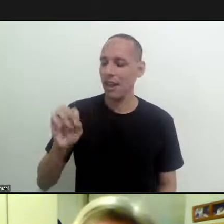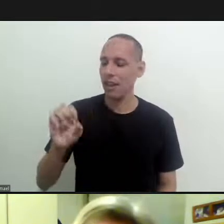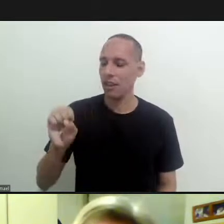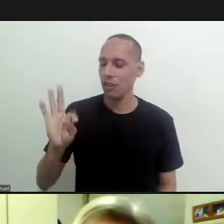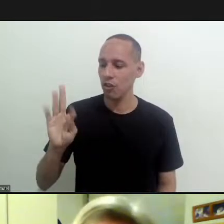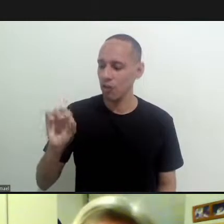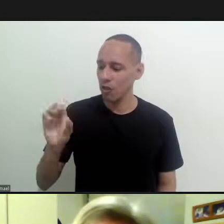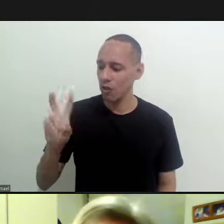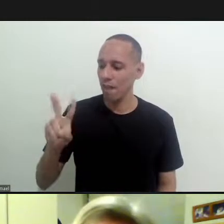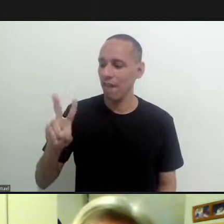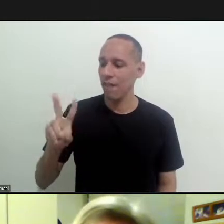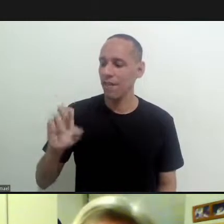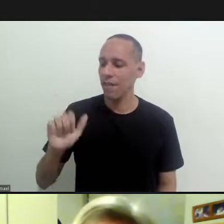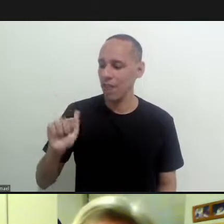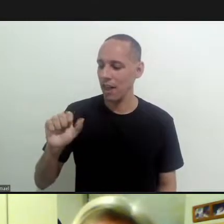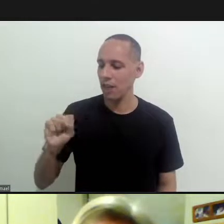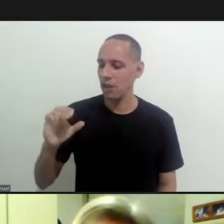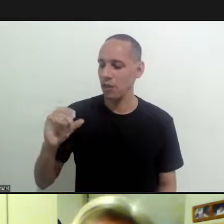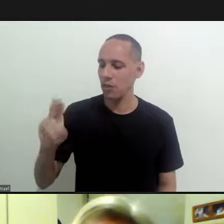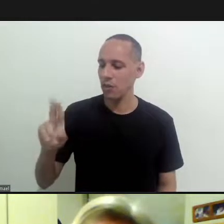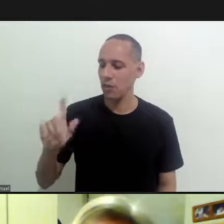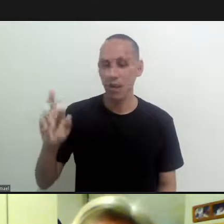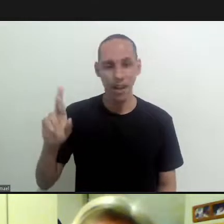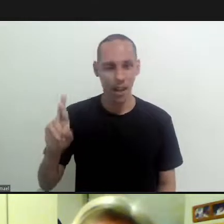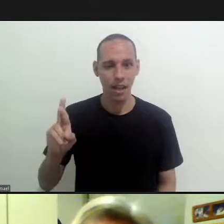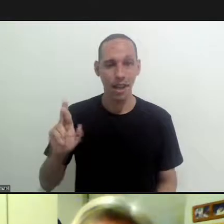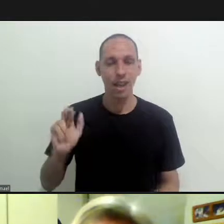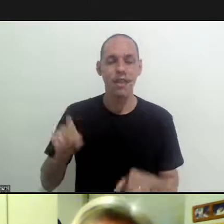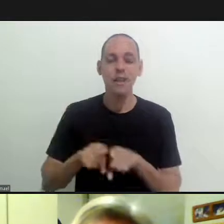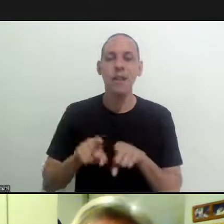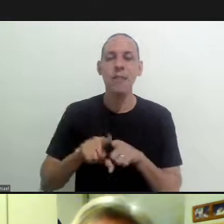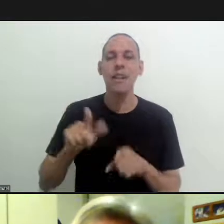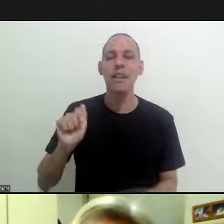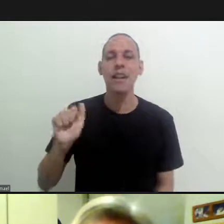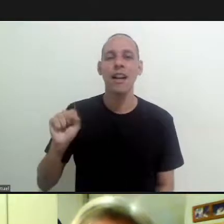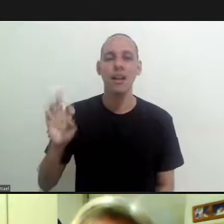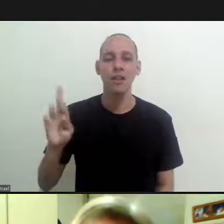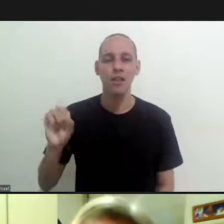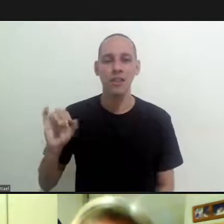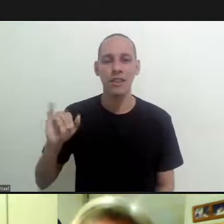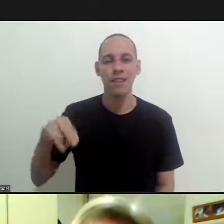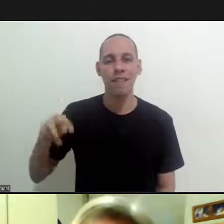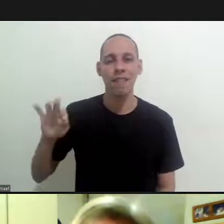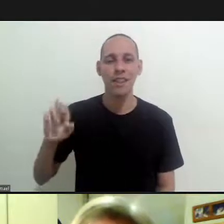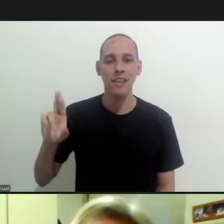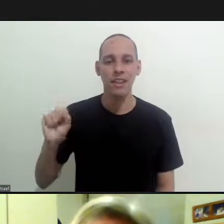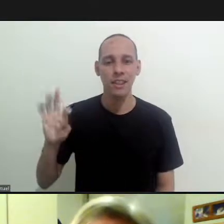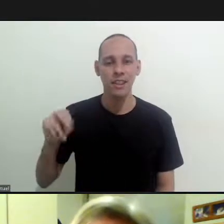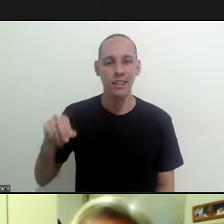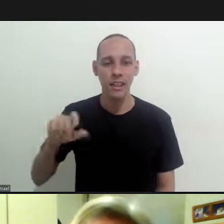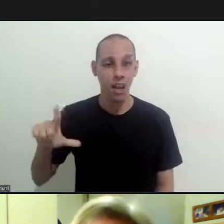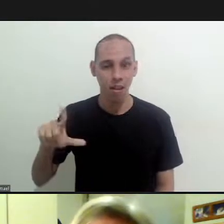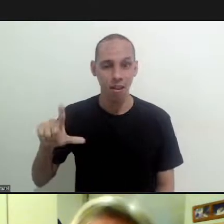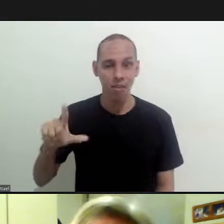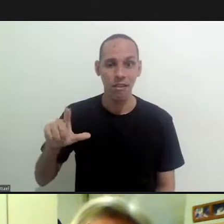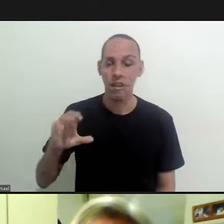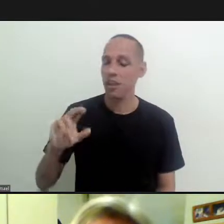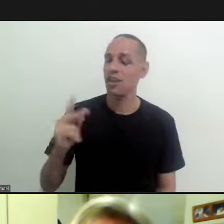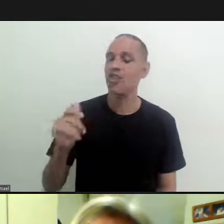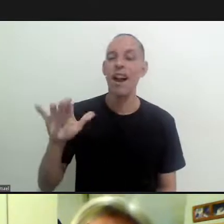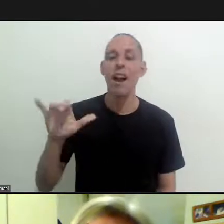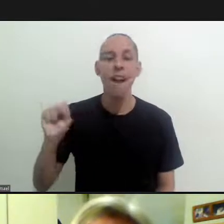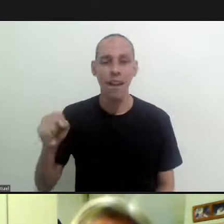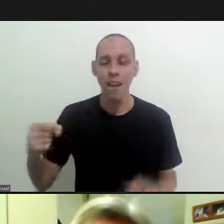and one of the main things in his research was chagas so chagas is truly